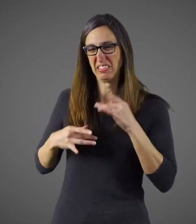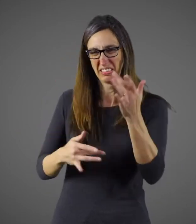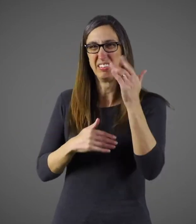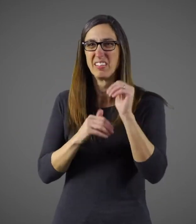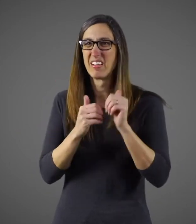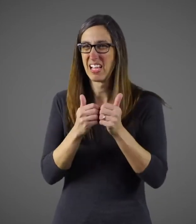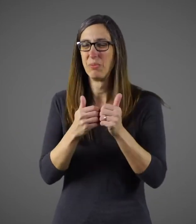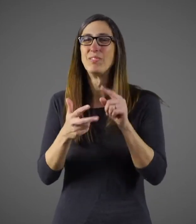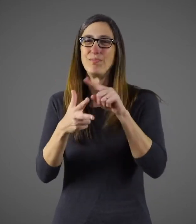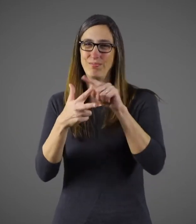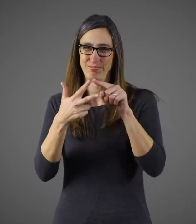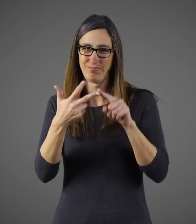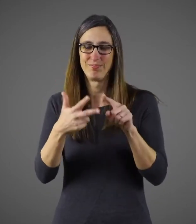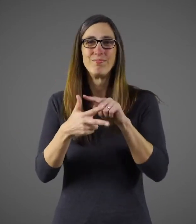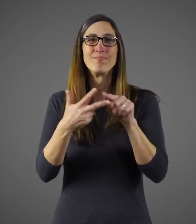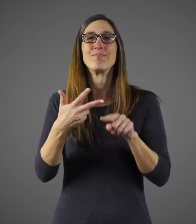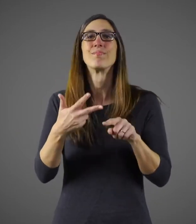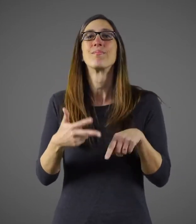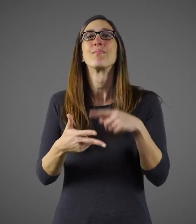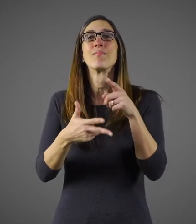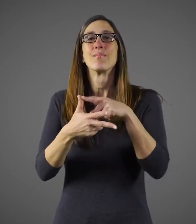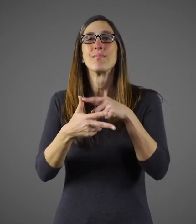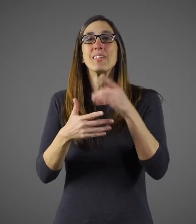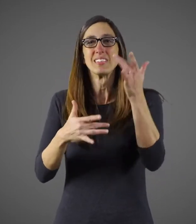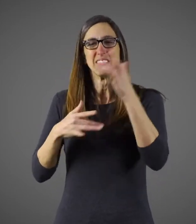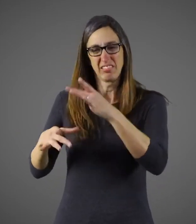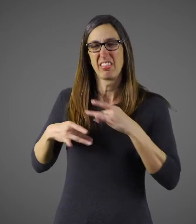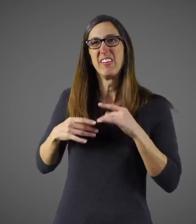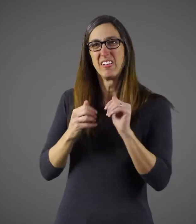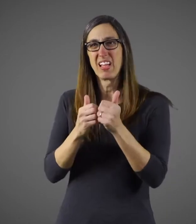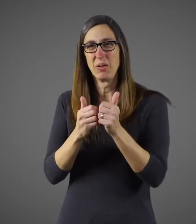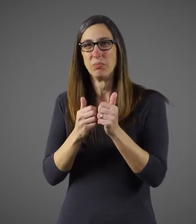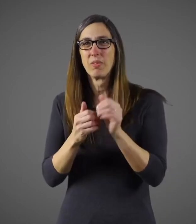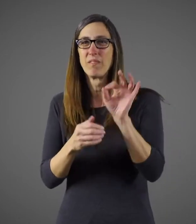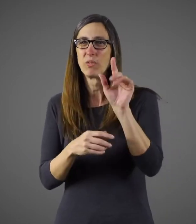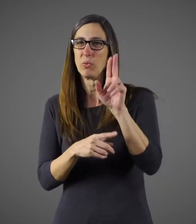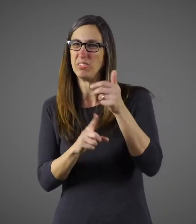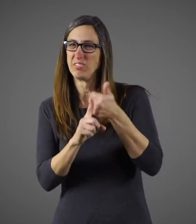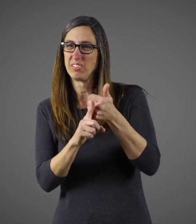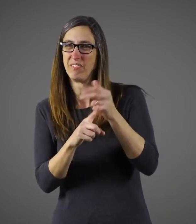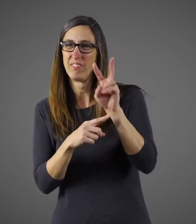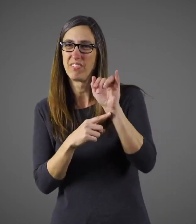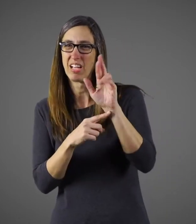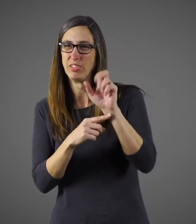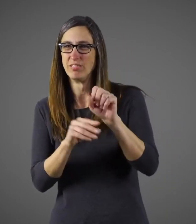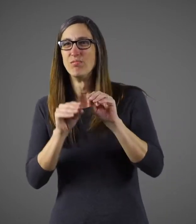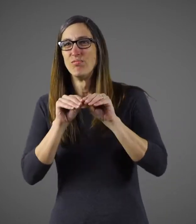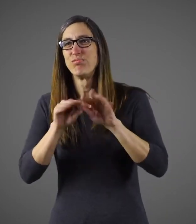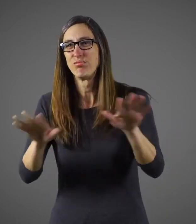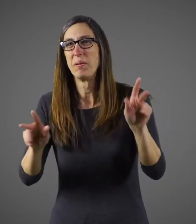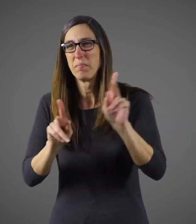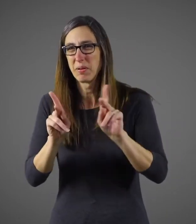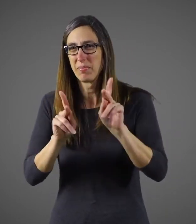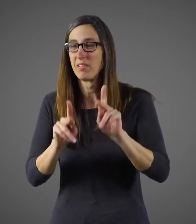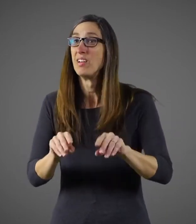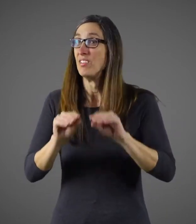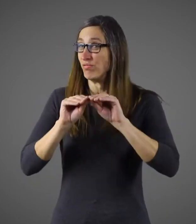The way that flu is spread and contracted happens in three different ways. First, because flu is a virus, it